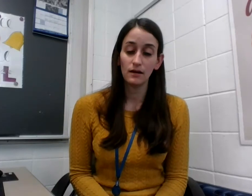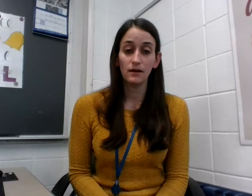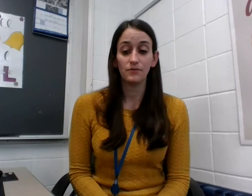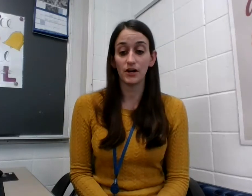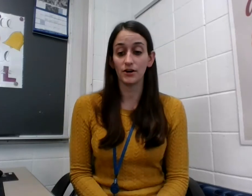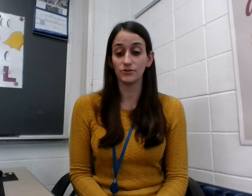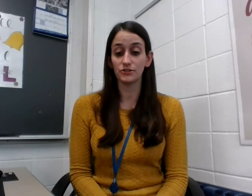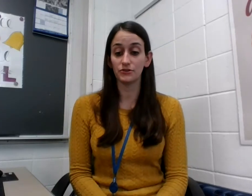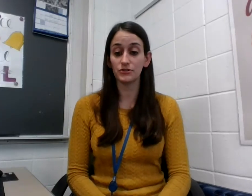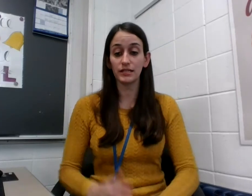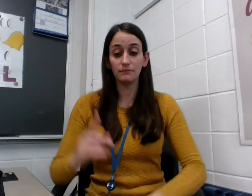There's diversity.